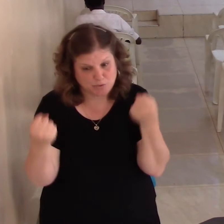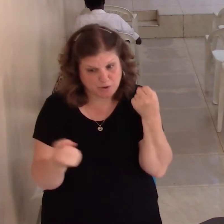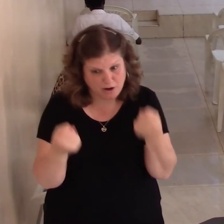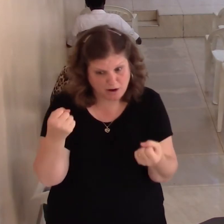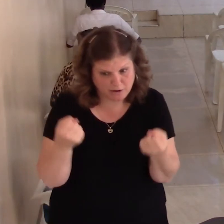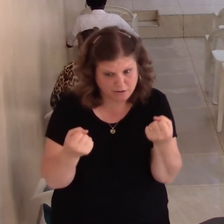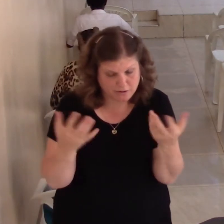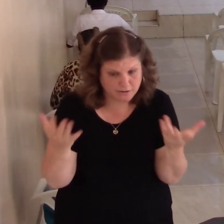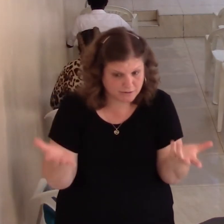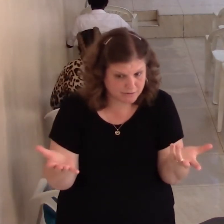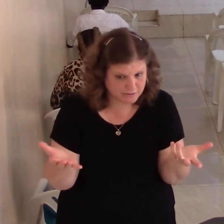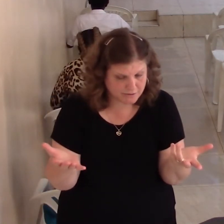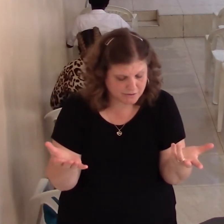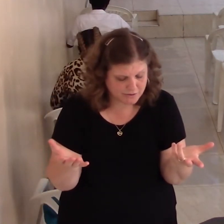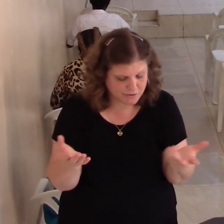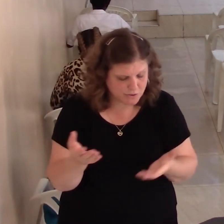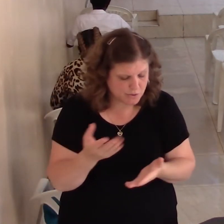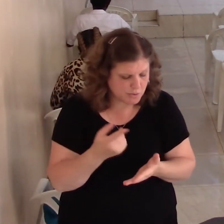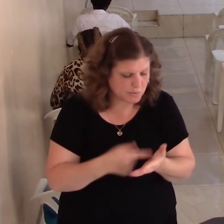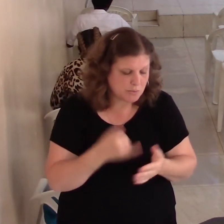What is the desire behind that request?